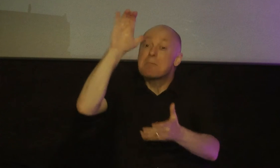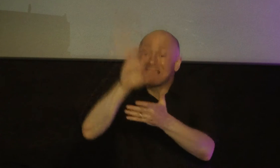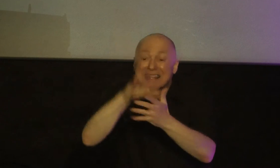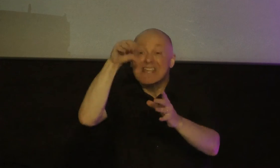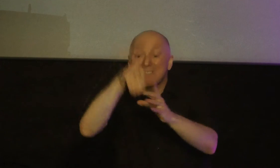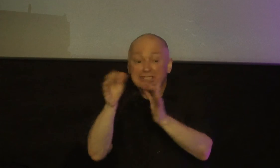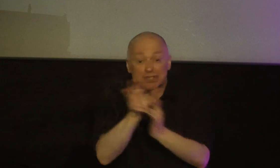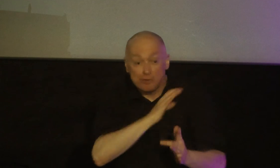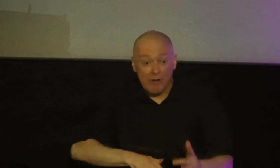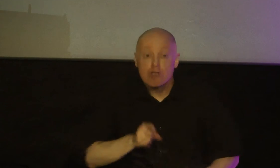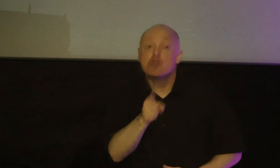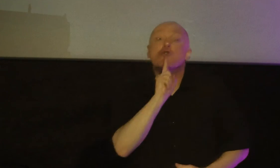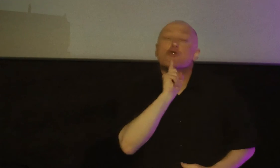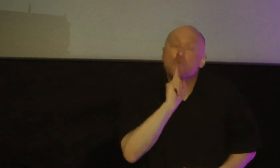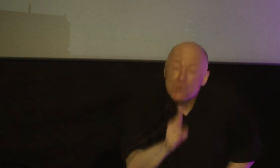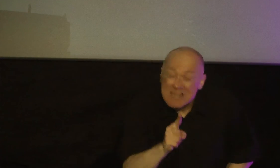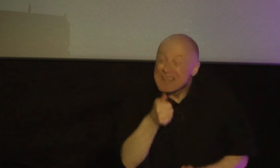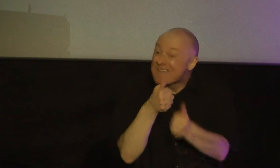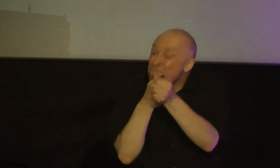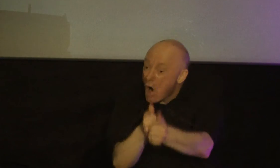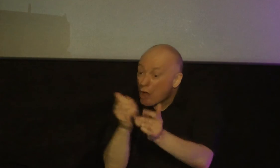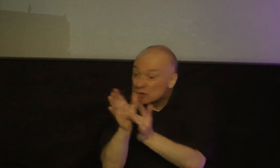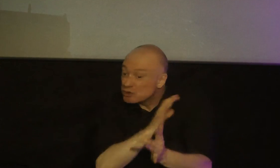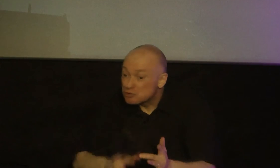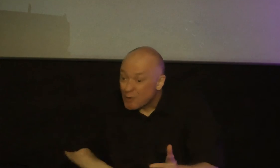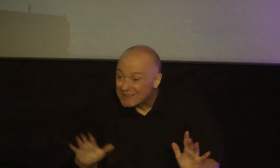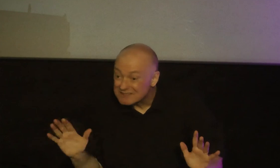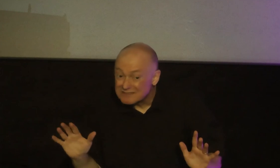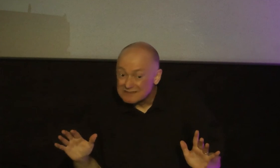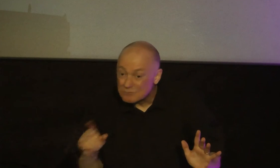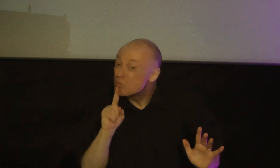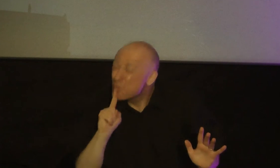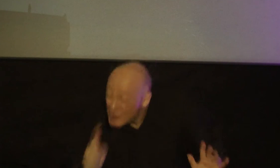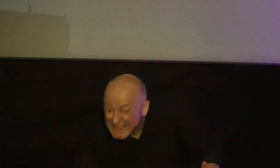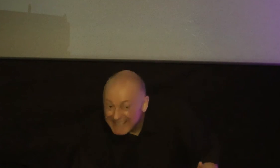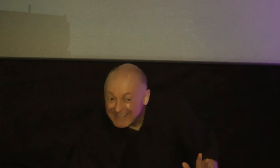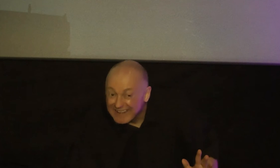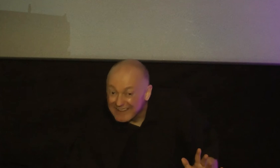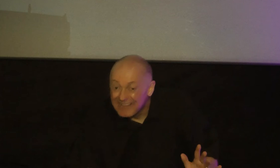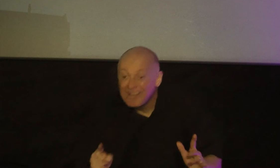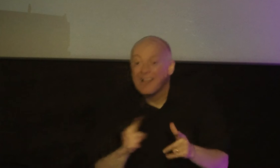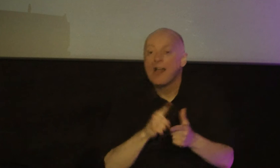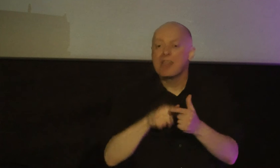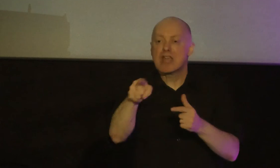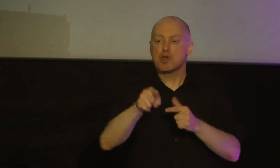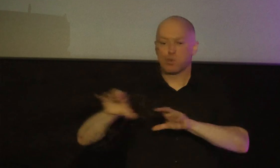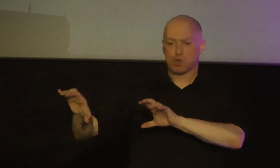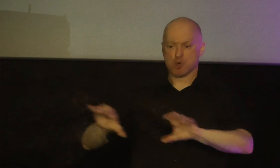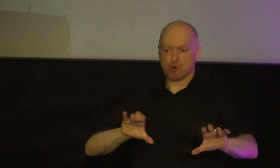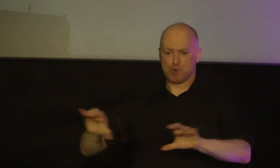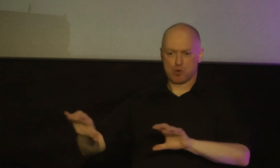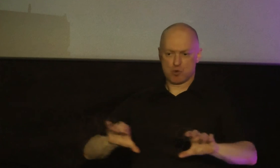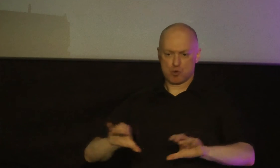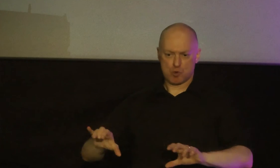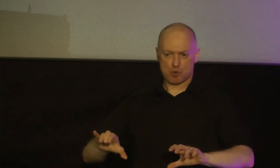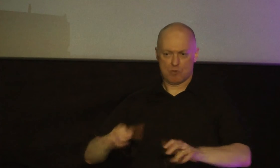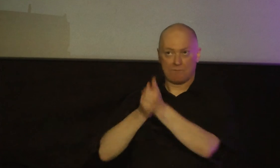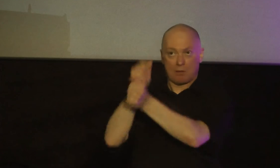christ if you really follow jesus christ then you do what he says you